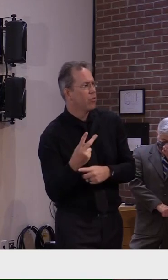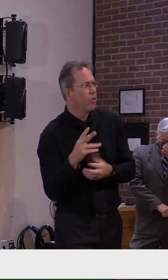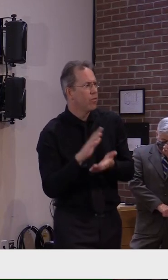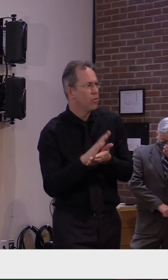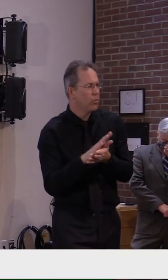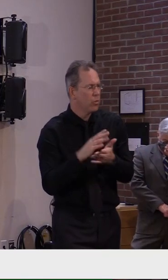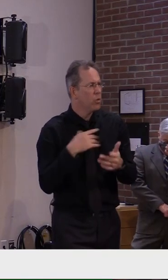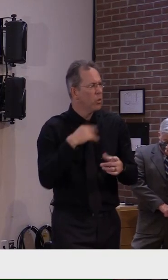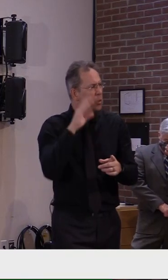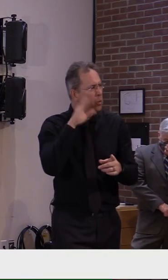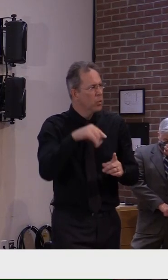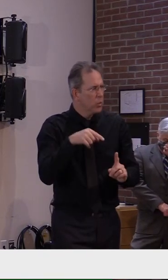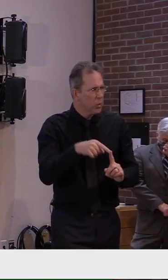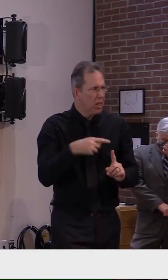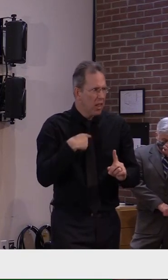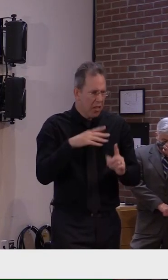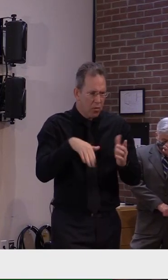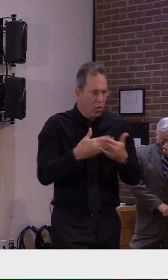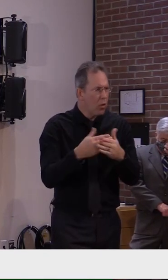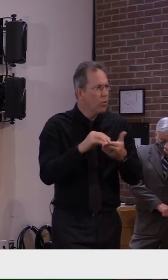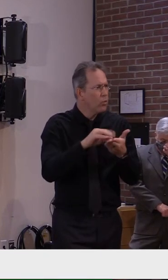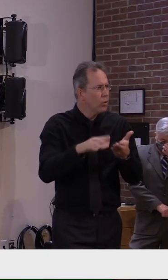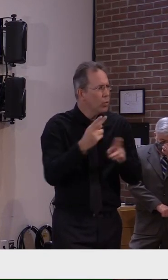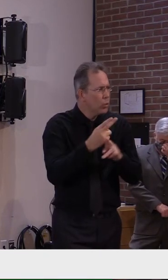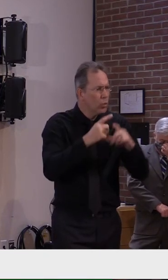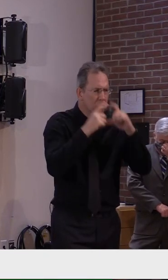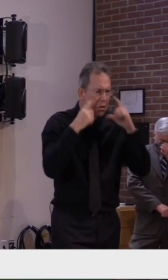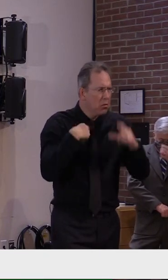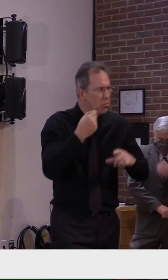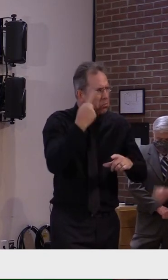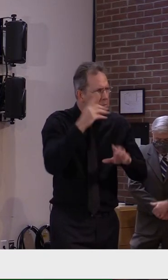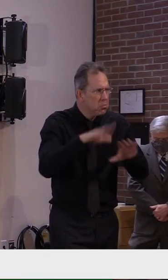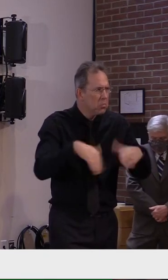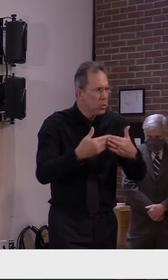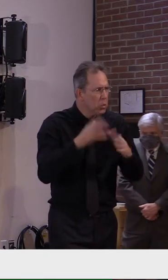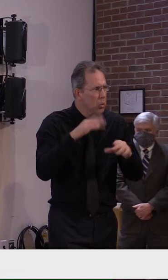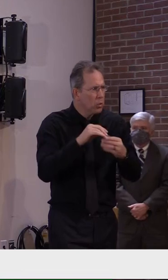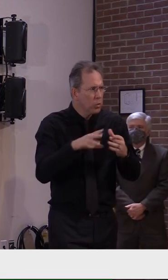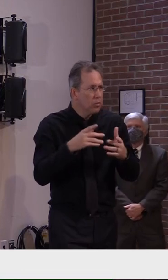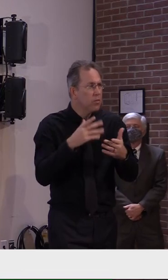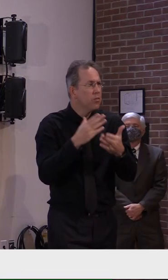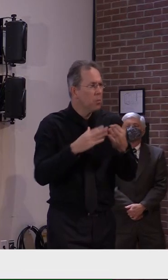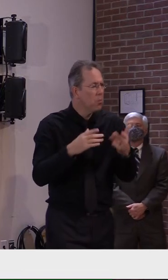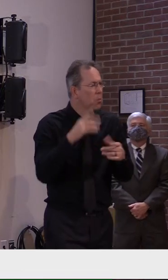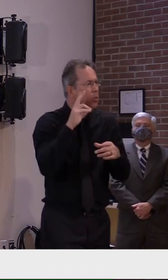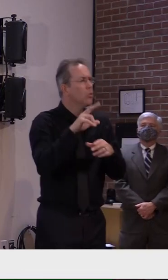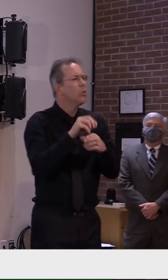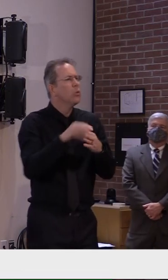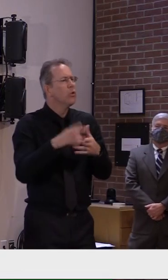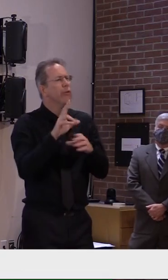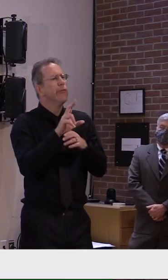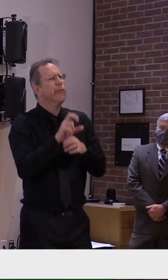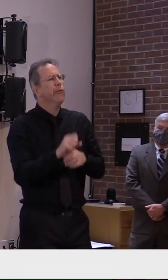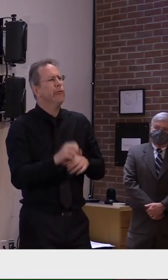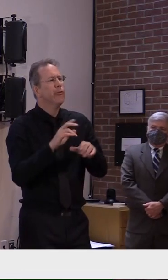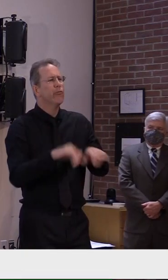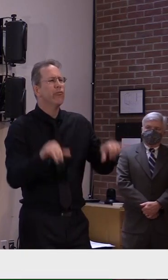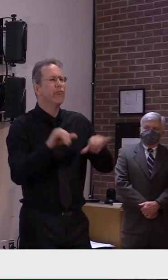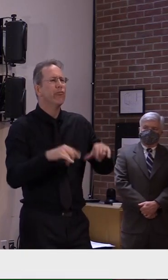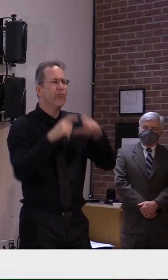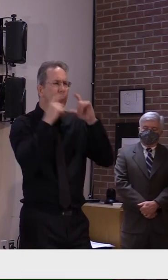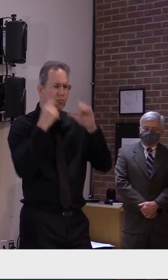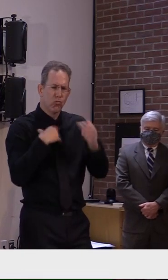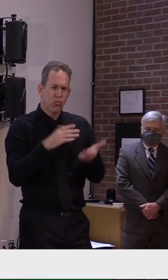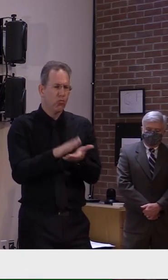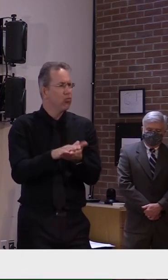physical distancing, because that is so drilled into their daily life in their work site. So they can't help but be making that part of